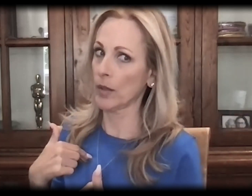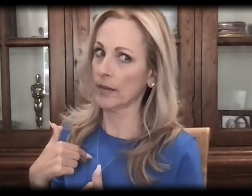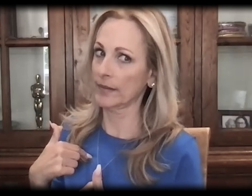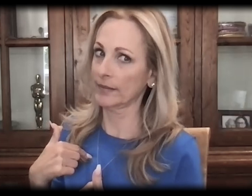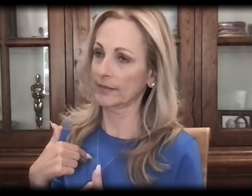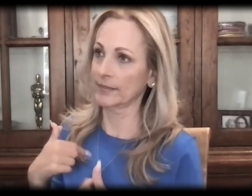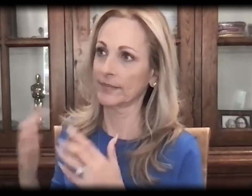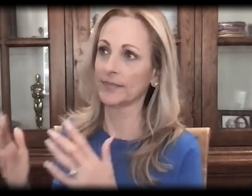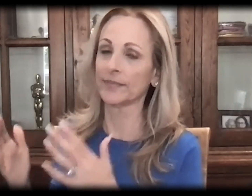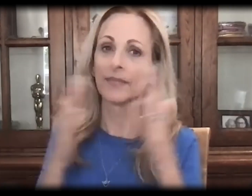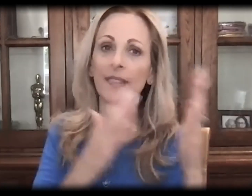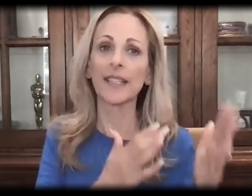cherished my family life.